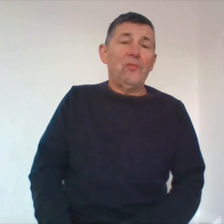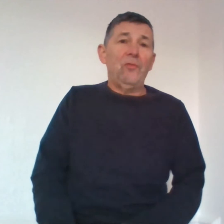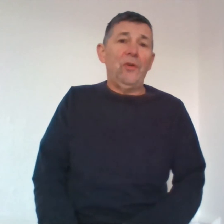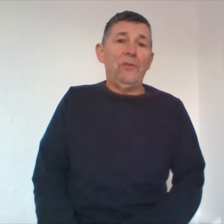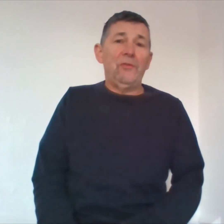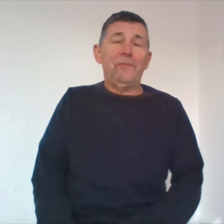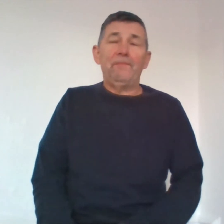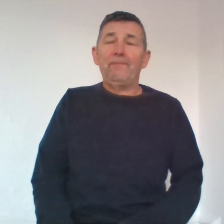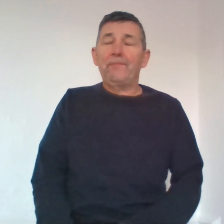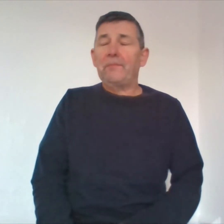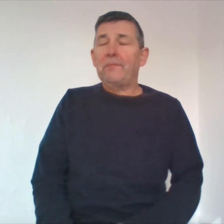nurse